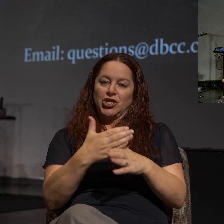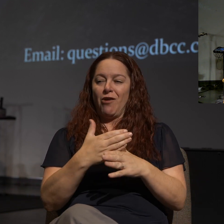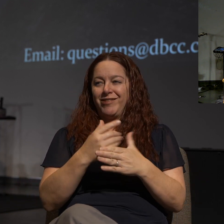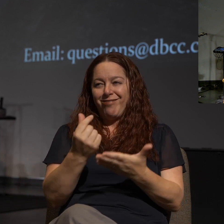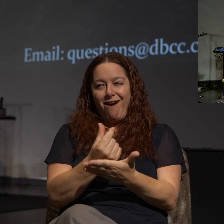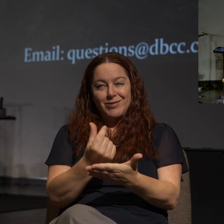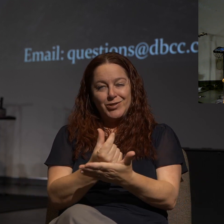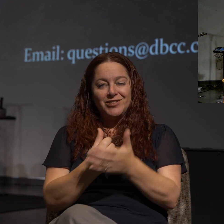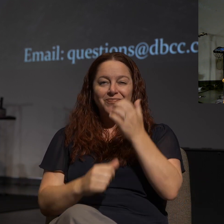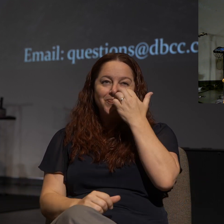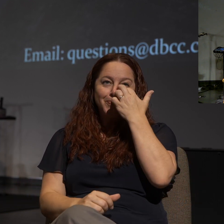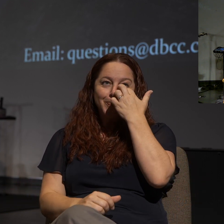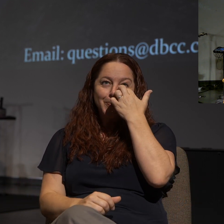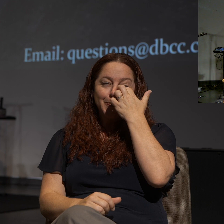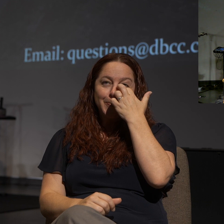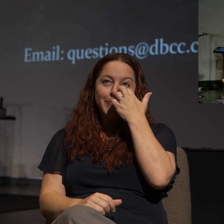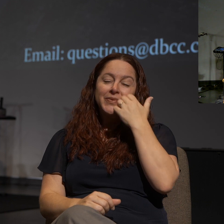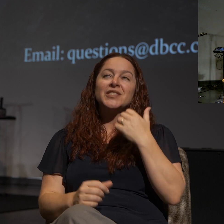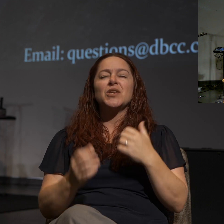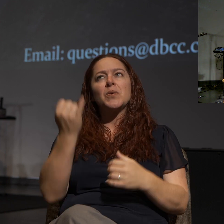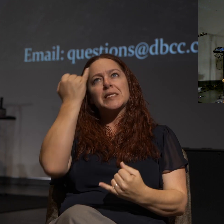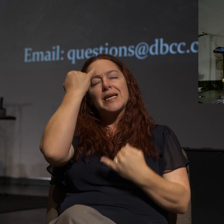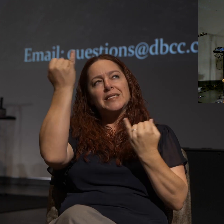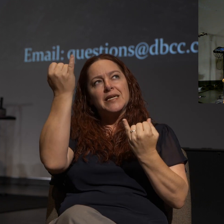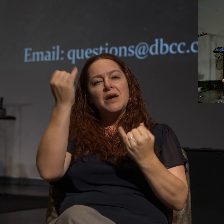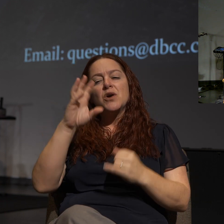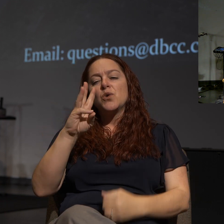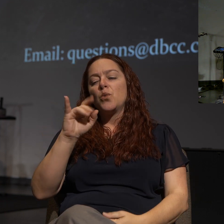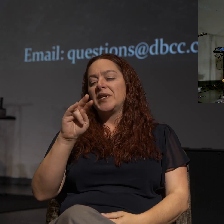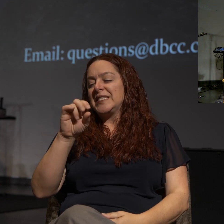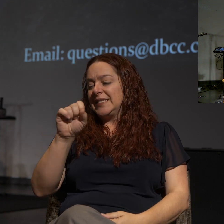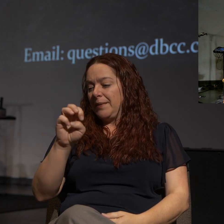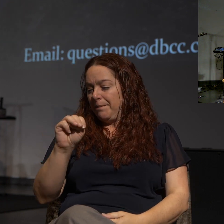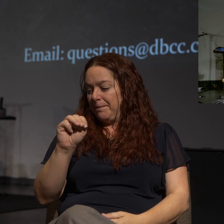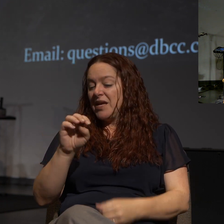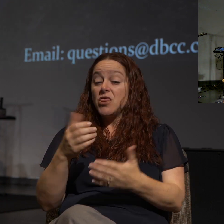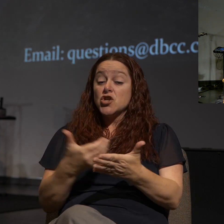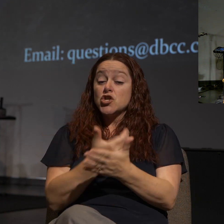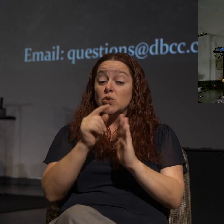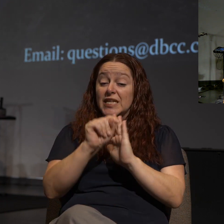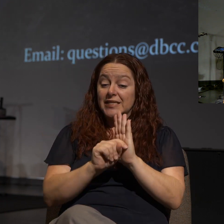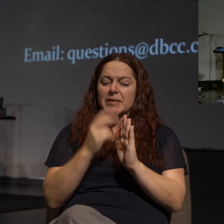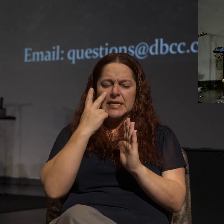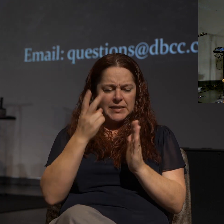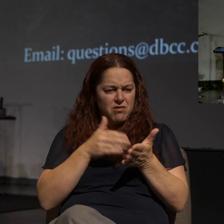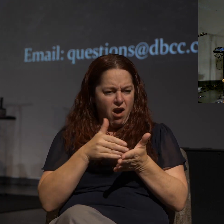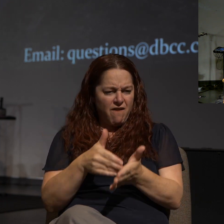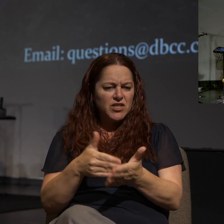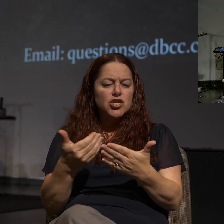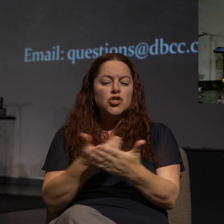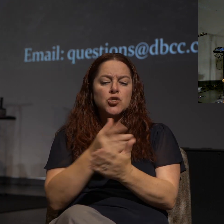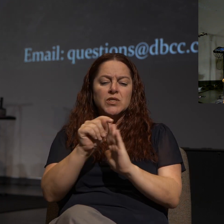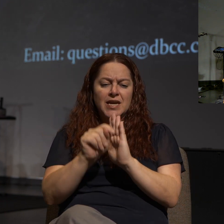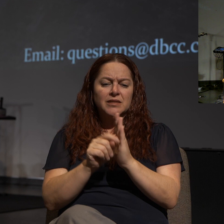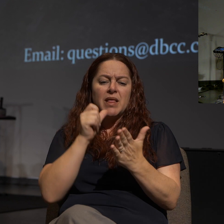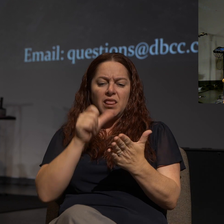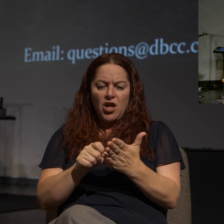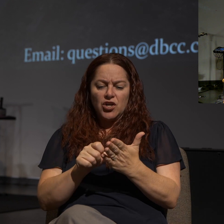And so when I think about this idea of winsomeness, I begin to look through the New Testament, and I find lots of places, especially in the New Testament letters,